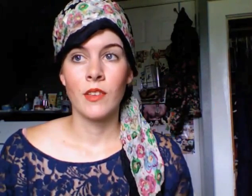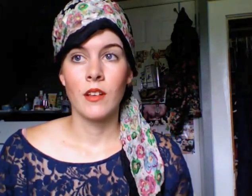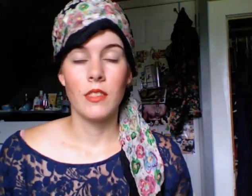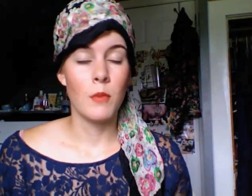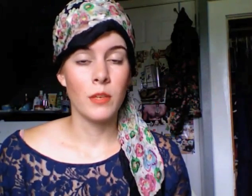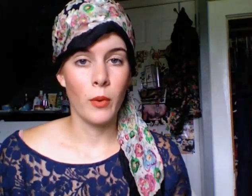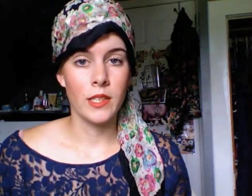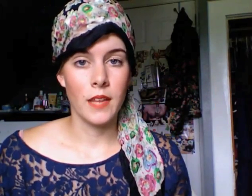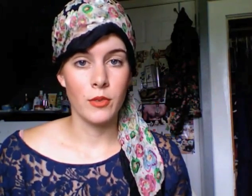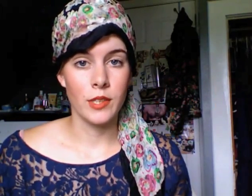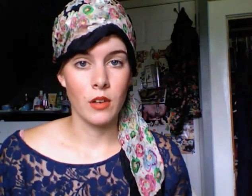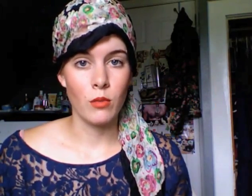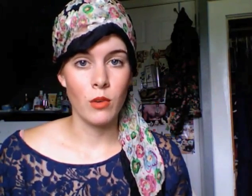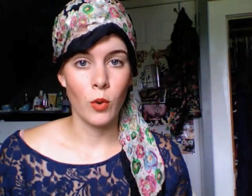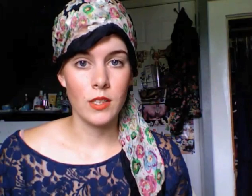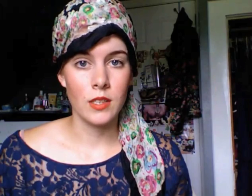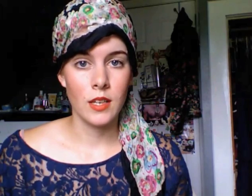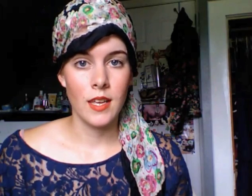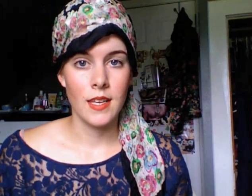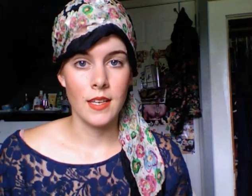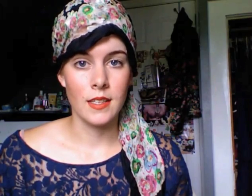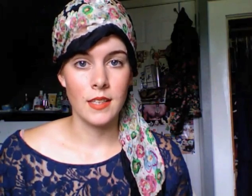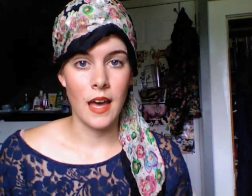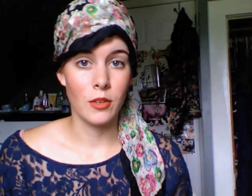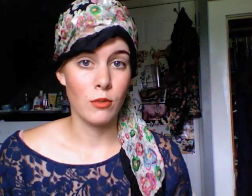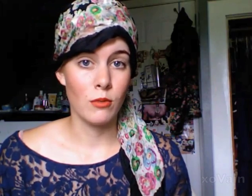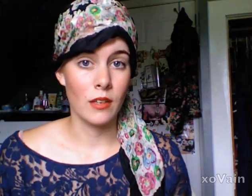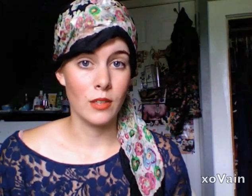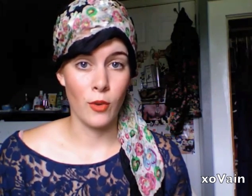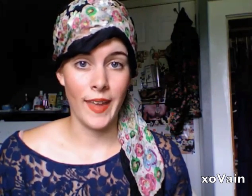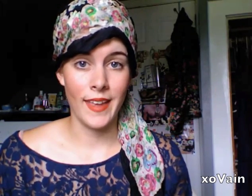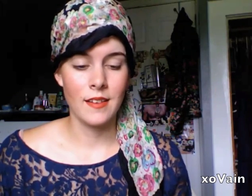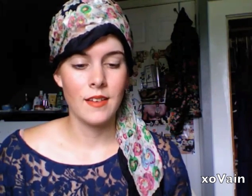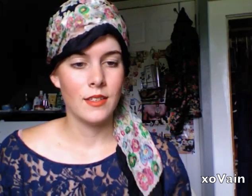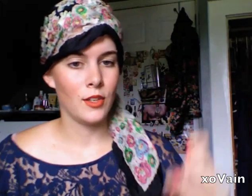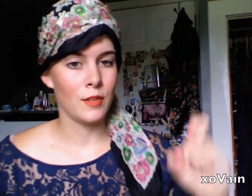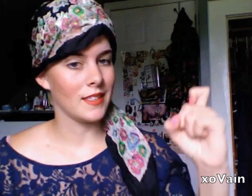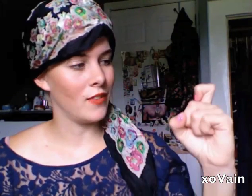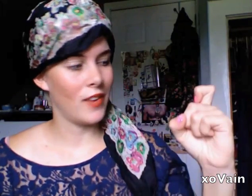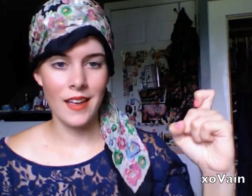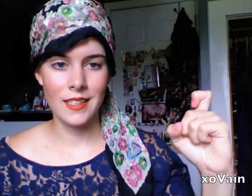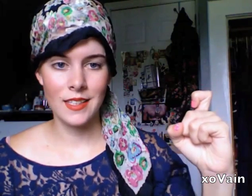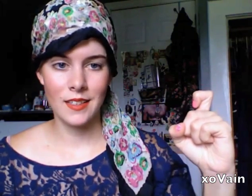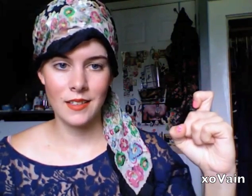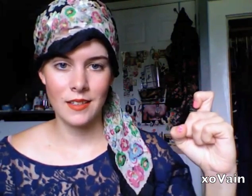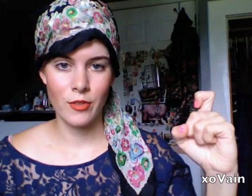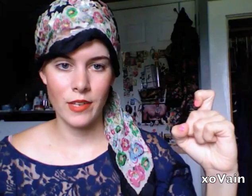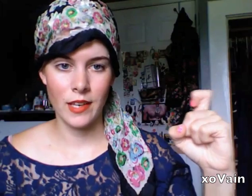The most important sign that you need to know, of course, is how to do X over N. So, you make the sign for X, with your index